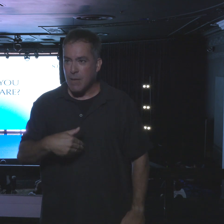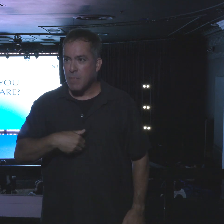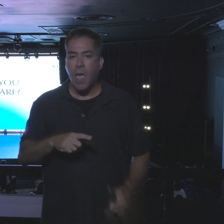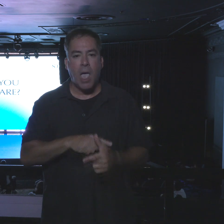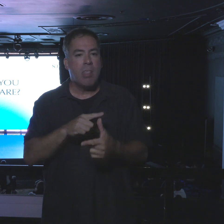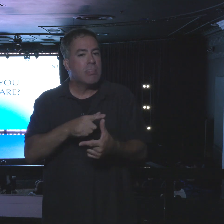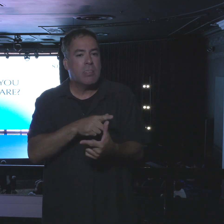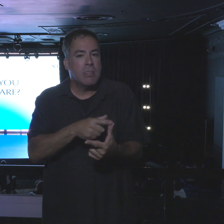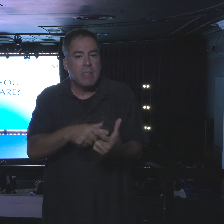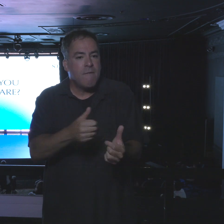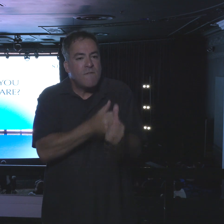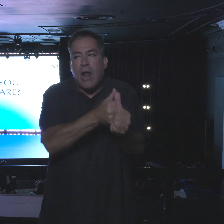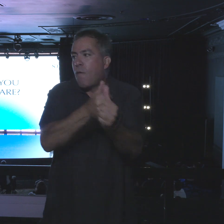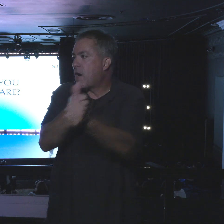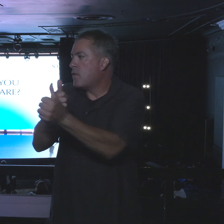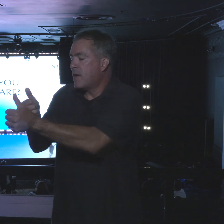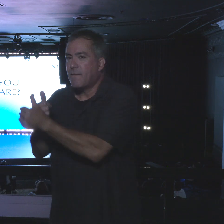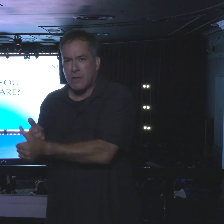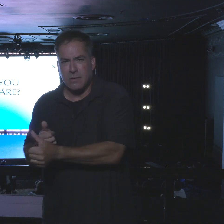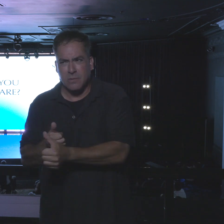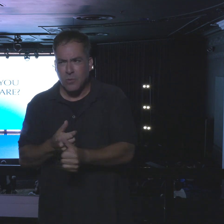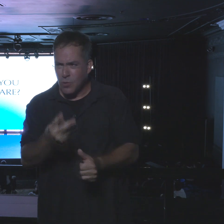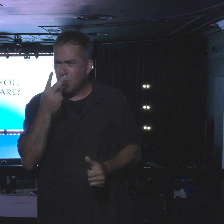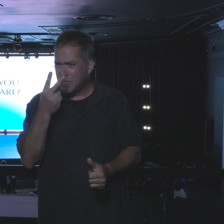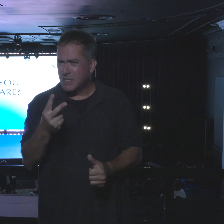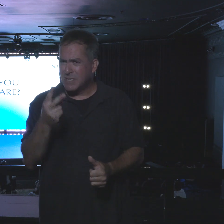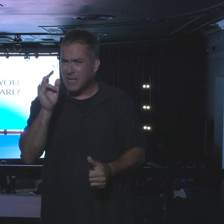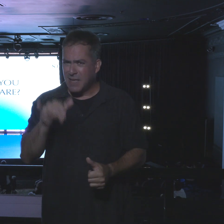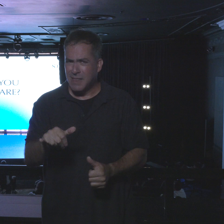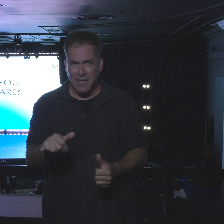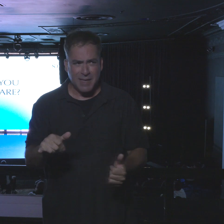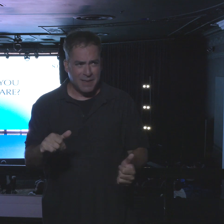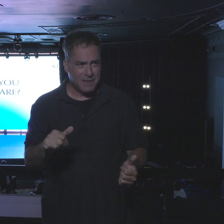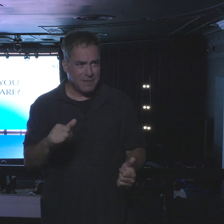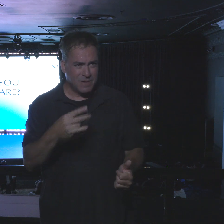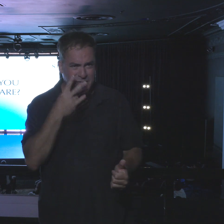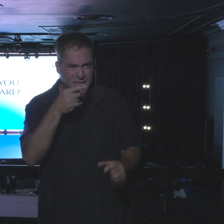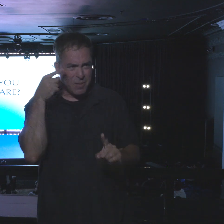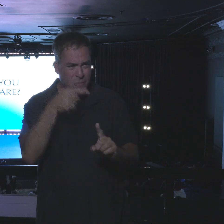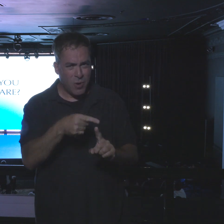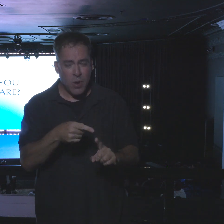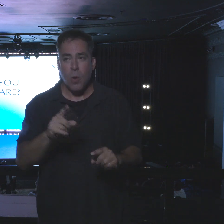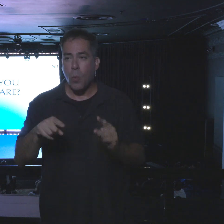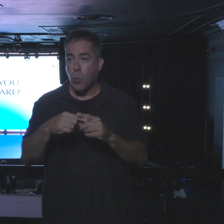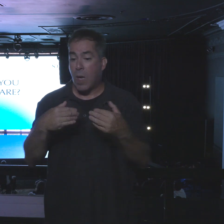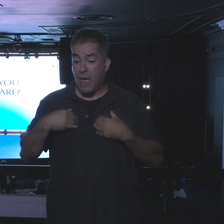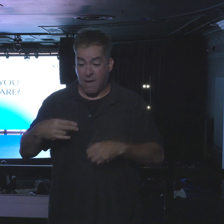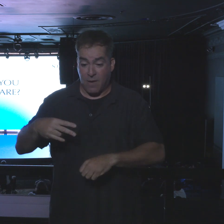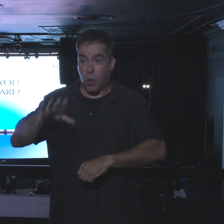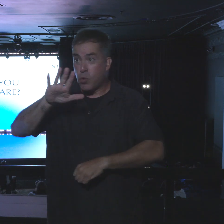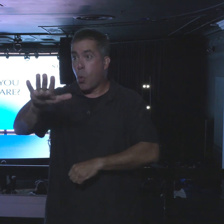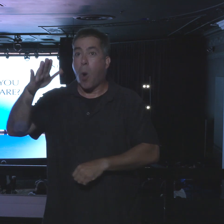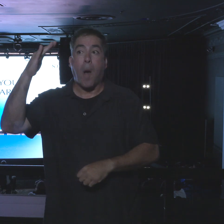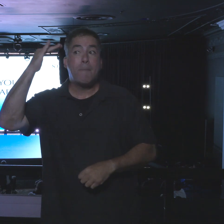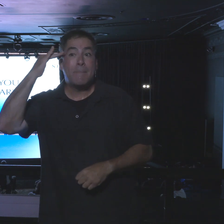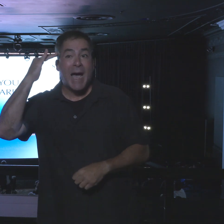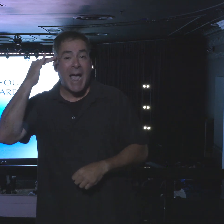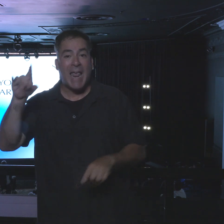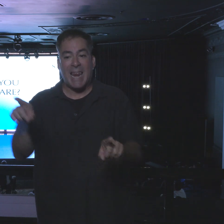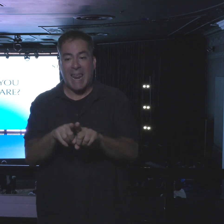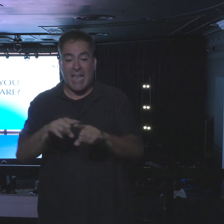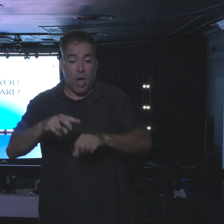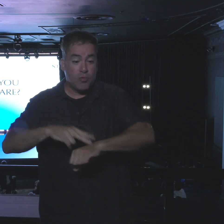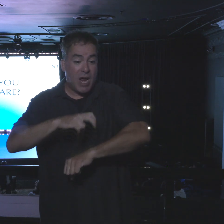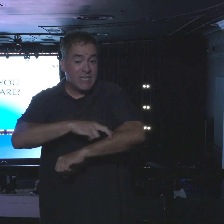them is doing. Can we see the typology in this? When we have a grasshopper mentality, we are